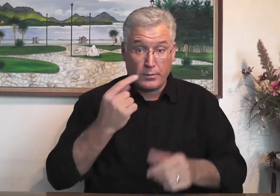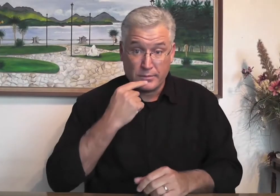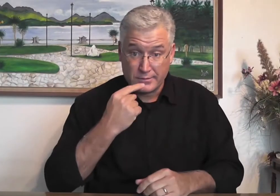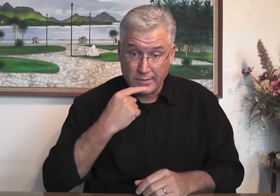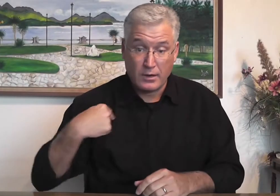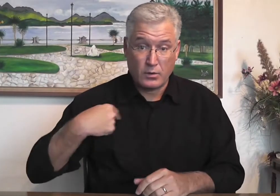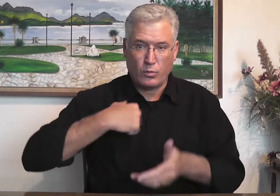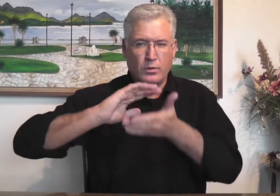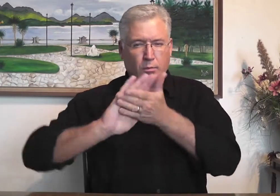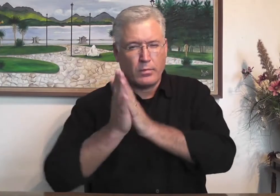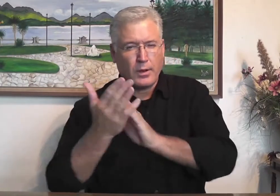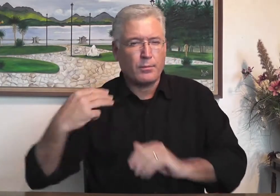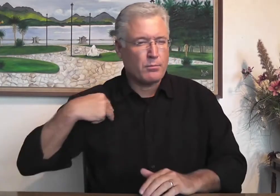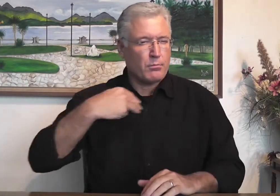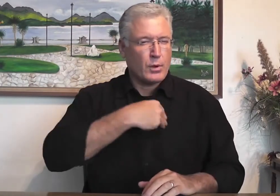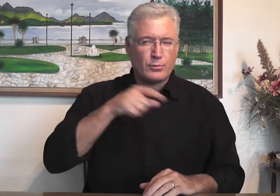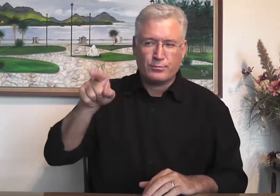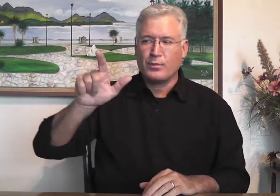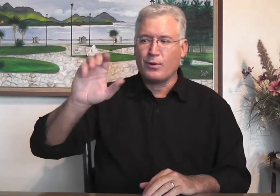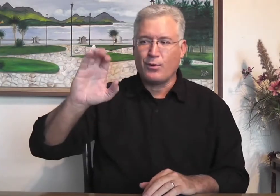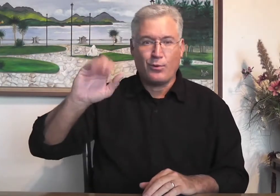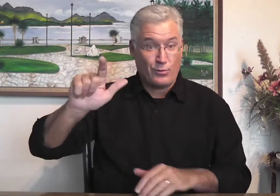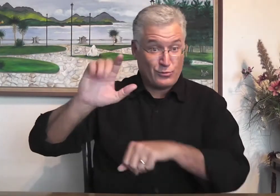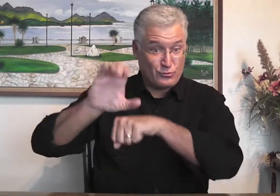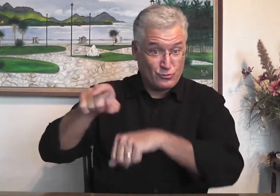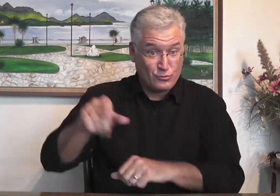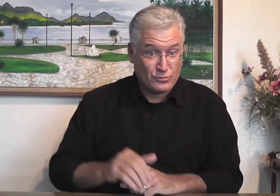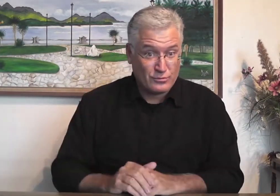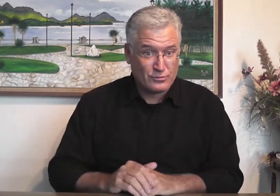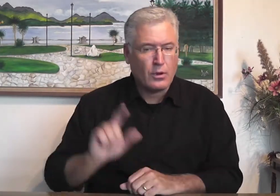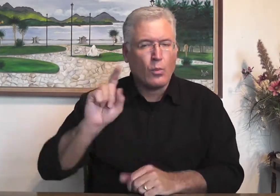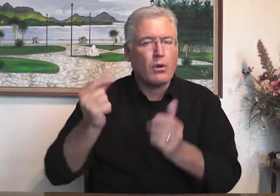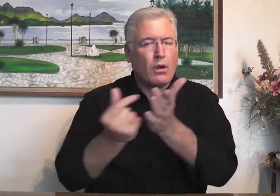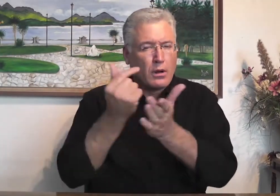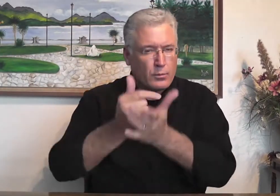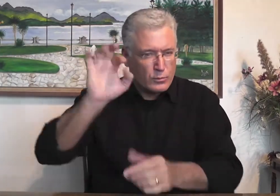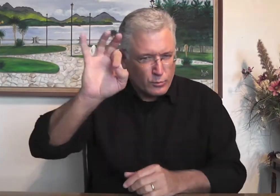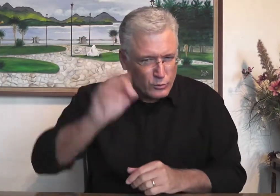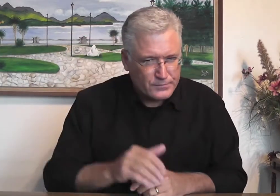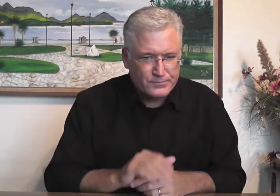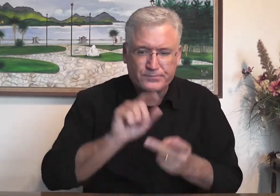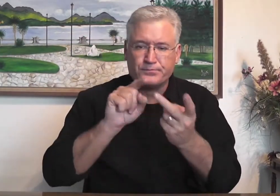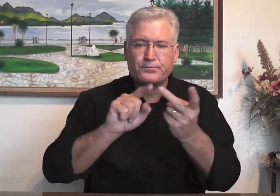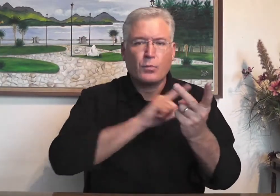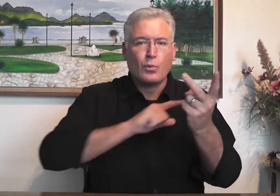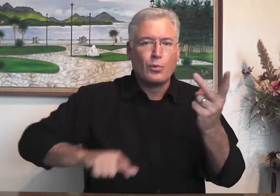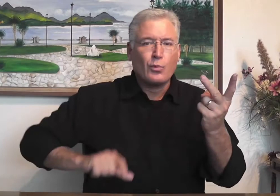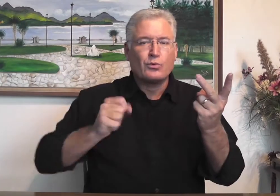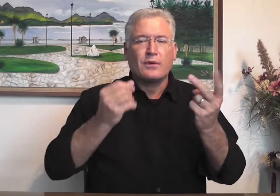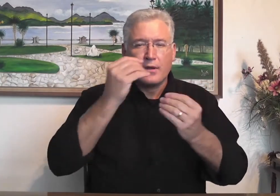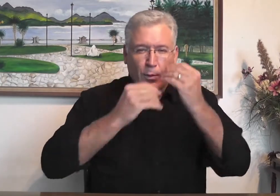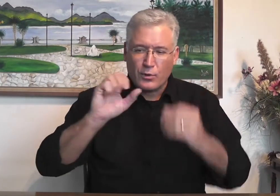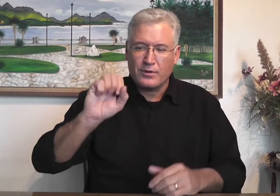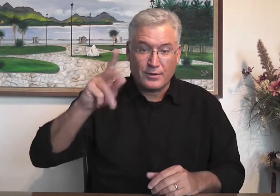The Bible says that we become members of this group, loyal, loyal to the church, preaching the gospel.